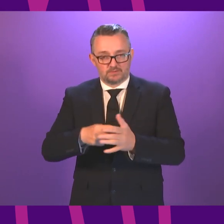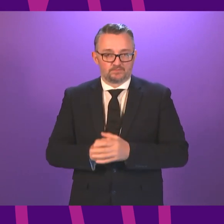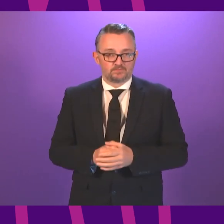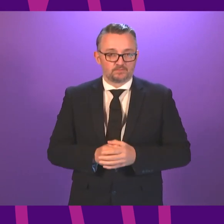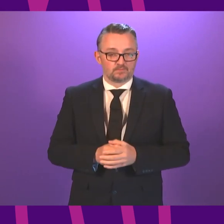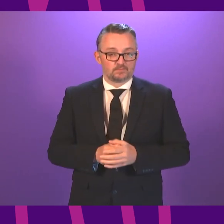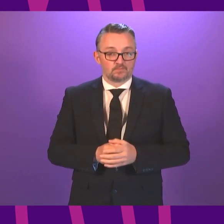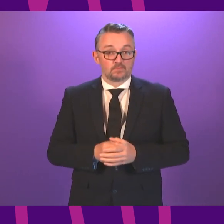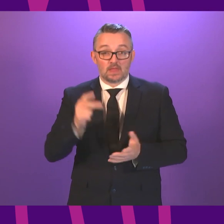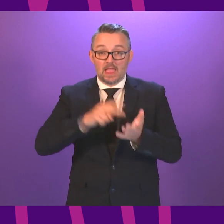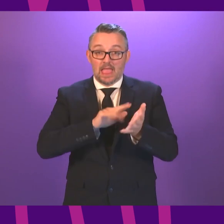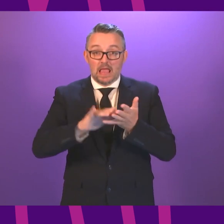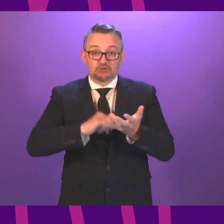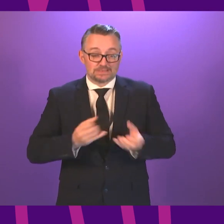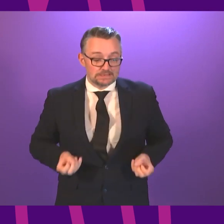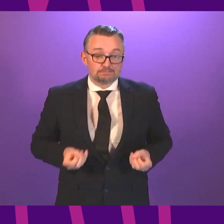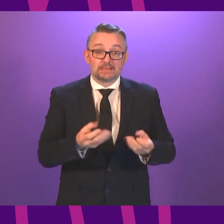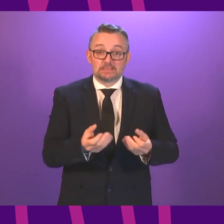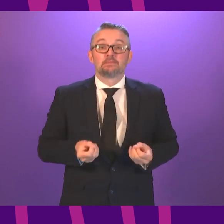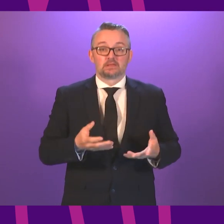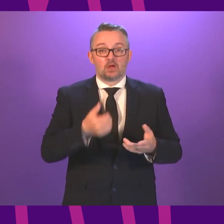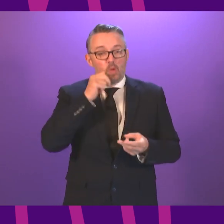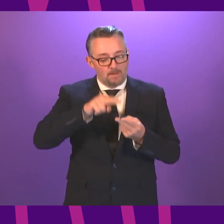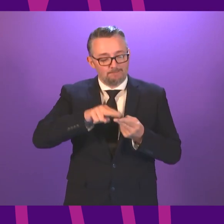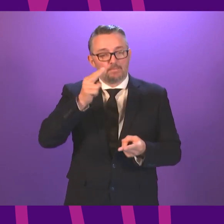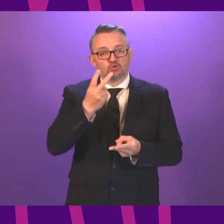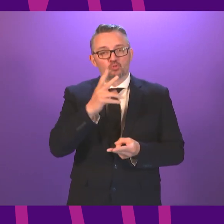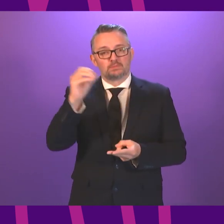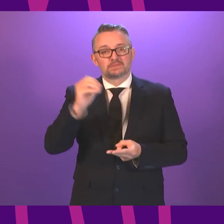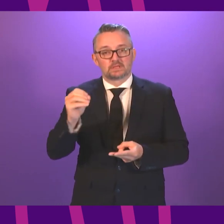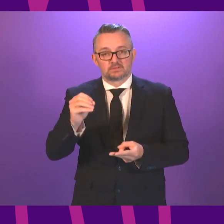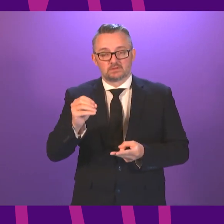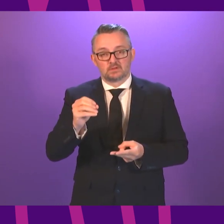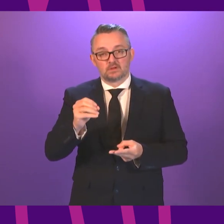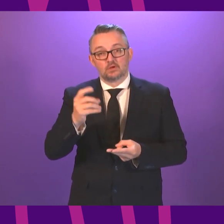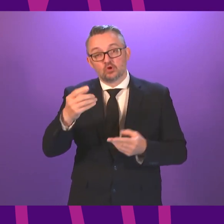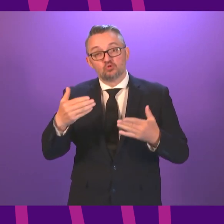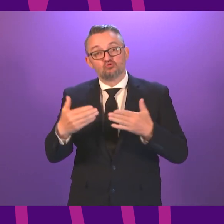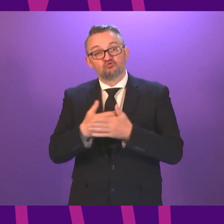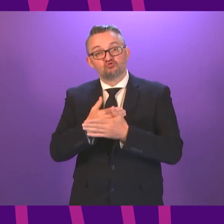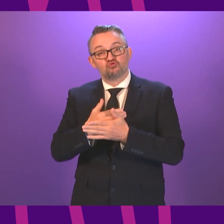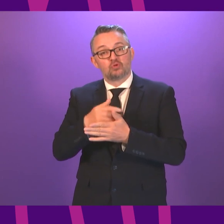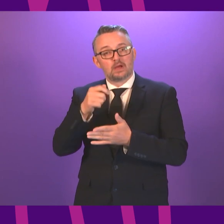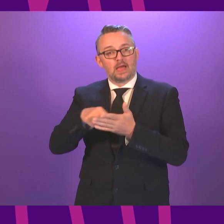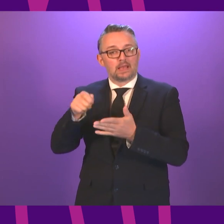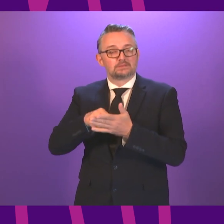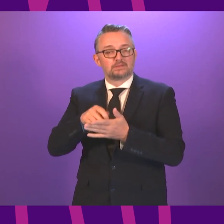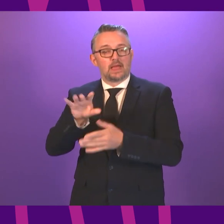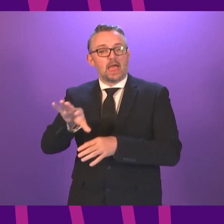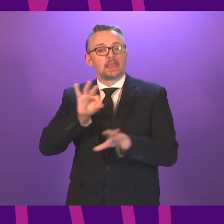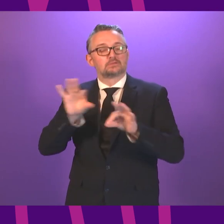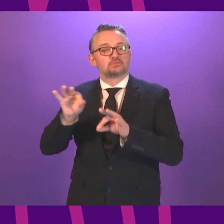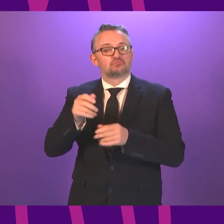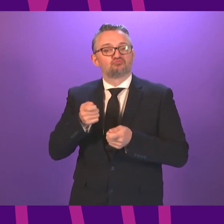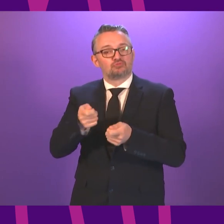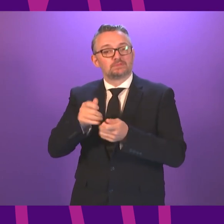spending on the NHS in Scotland by at least 20%. We will complete construction of the new elective treatment centres, and by